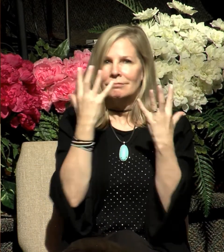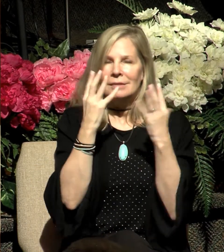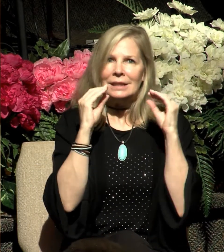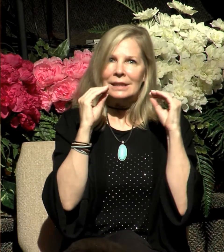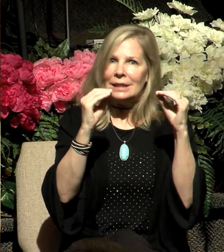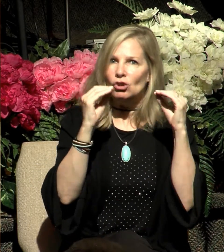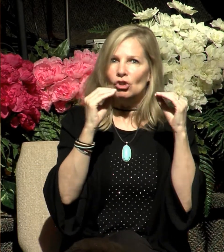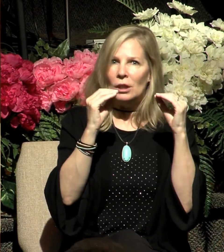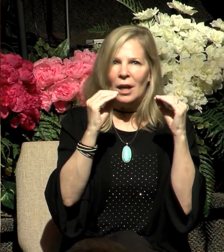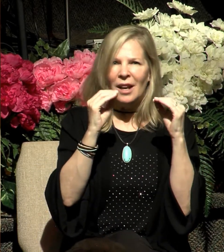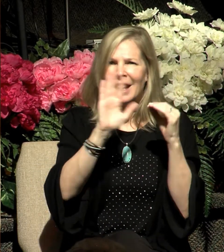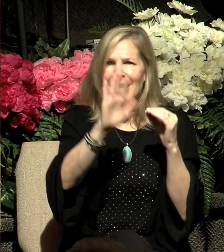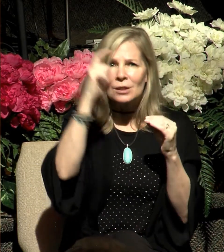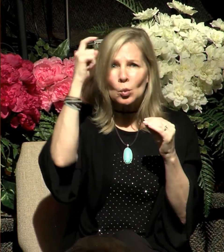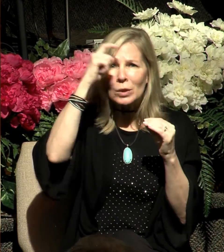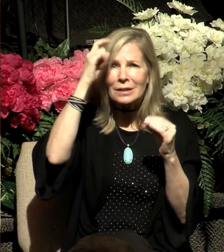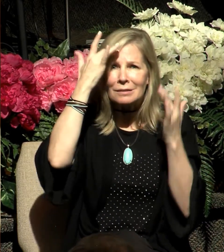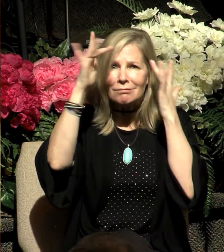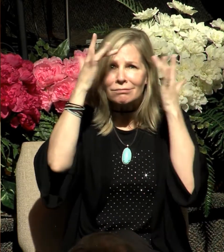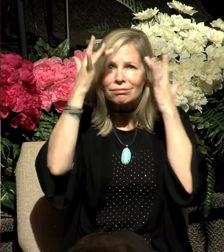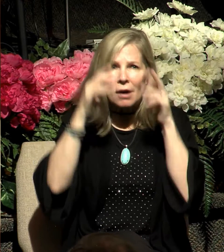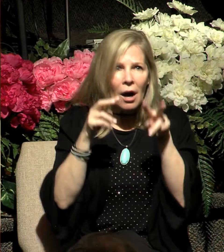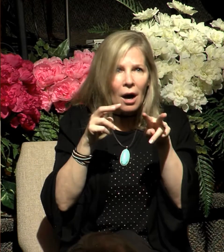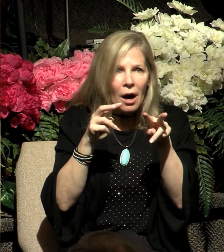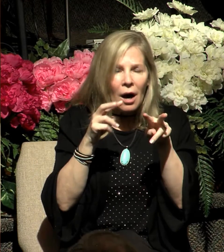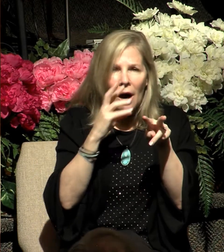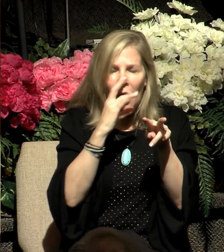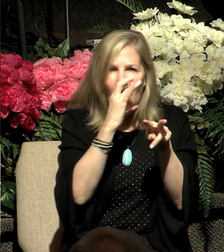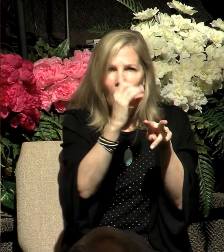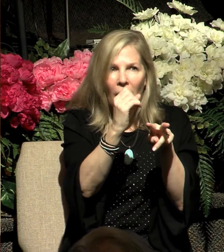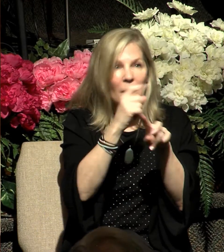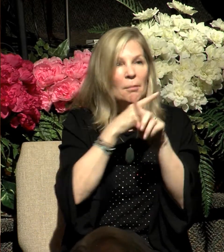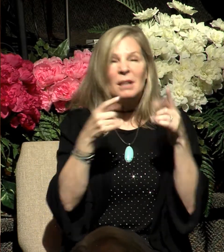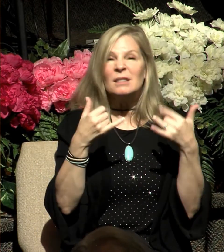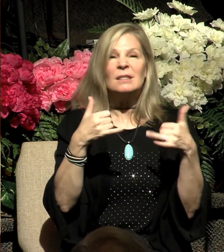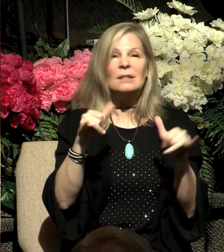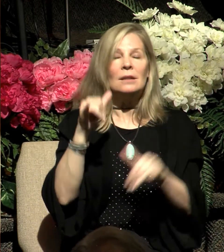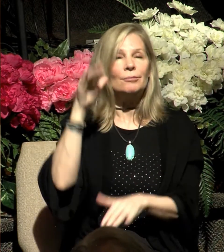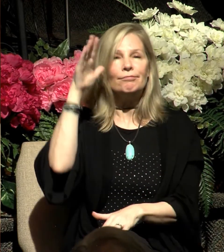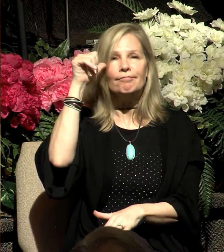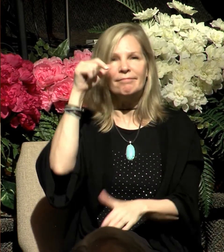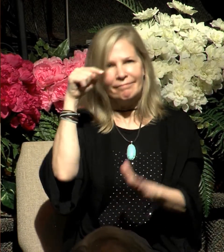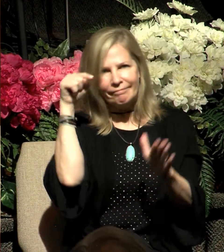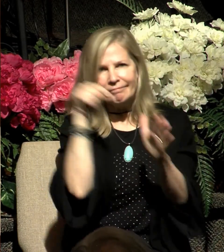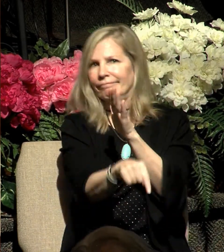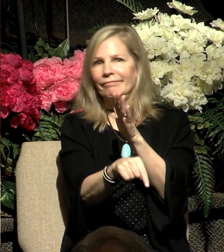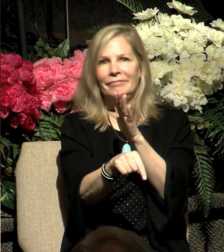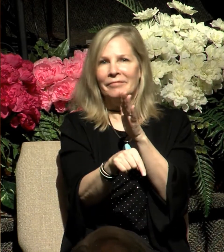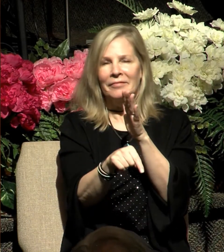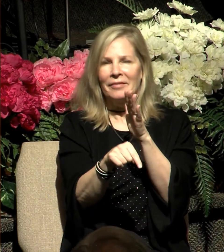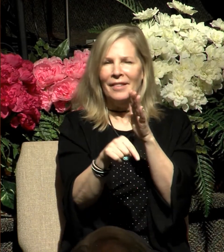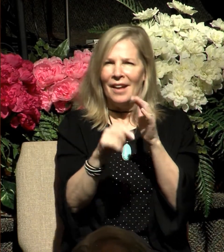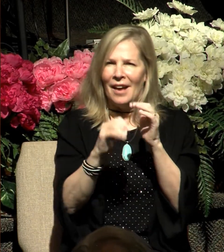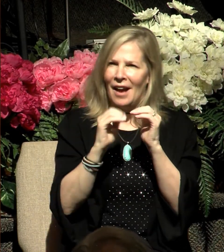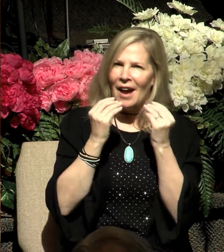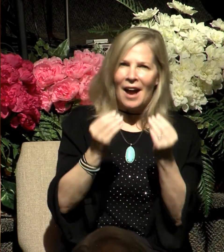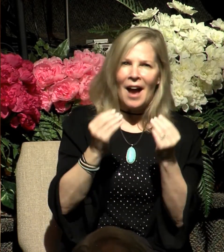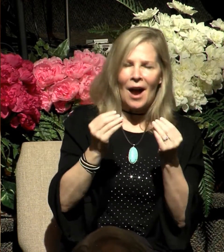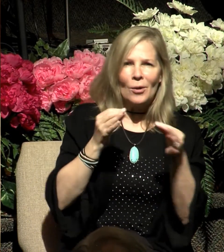yet they rejected him and murdered him. So how do we explain this? How is this even possible?